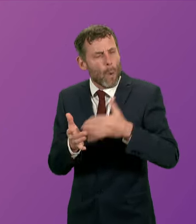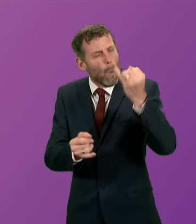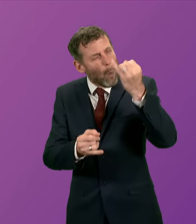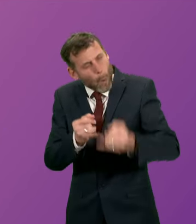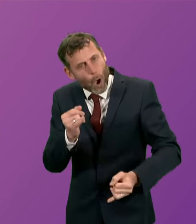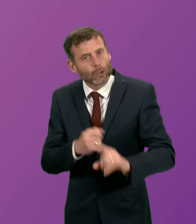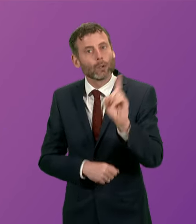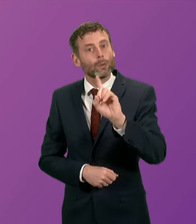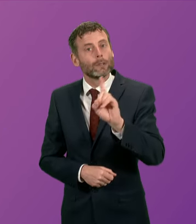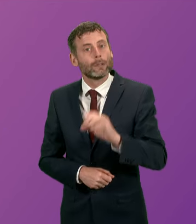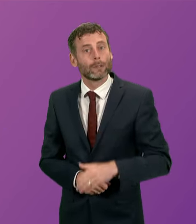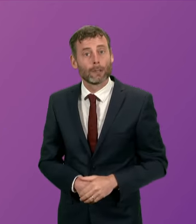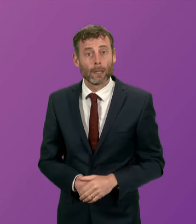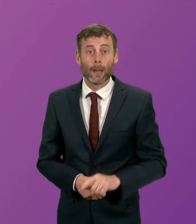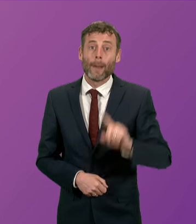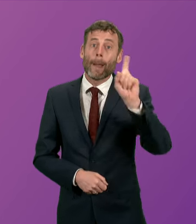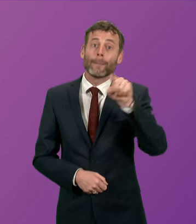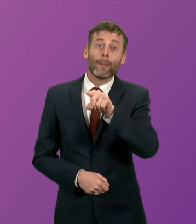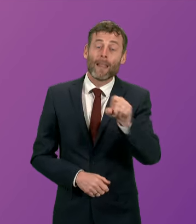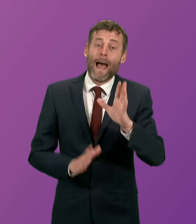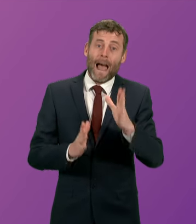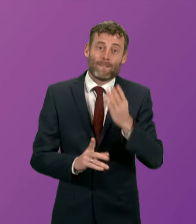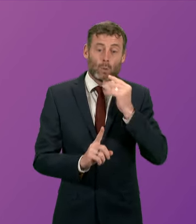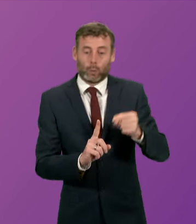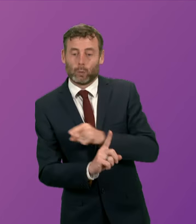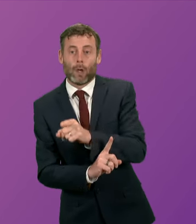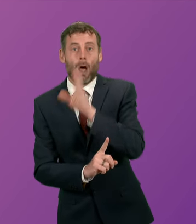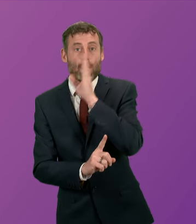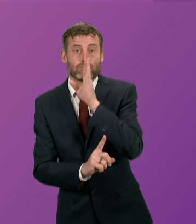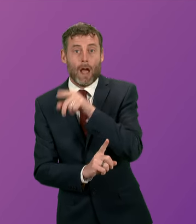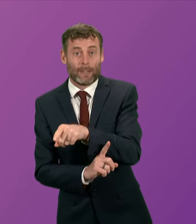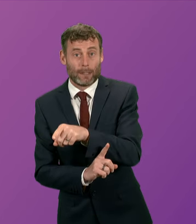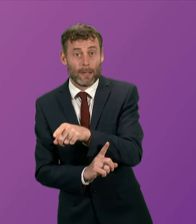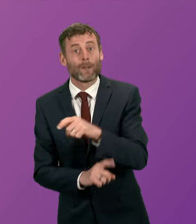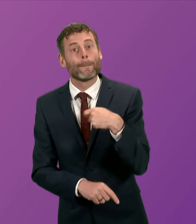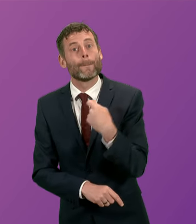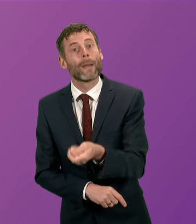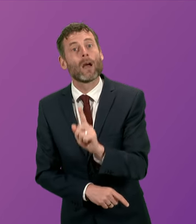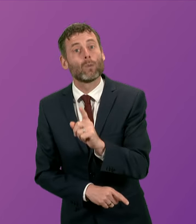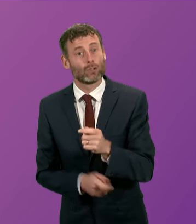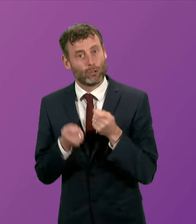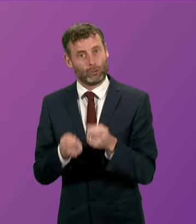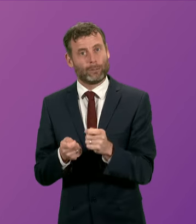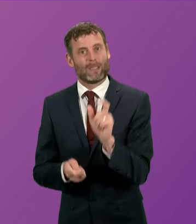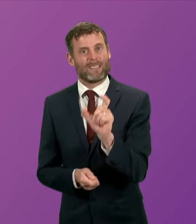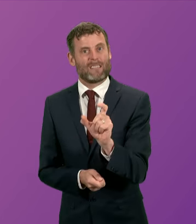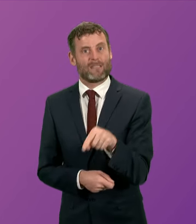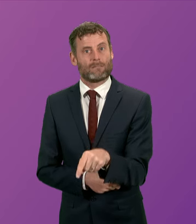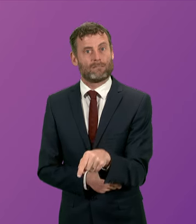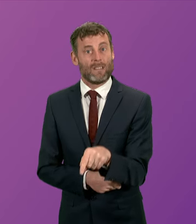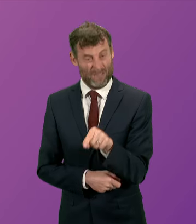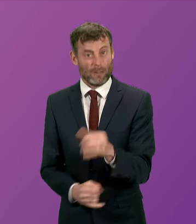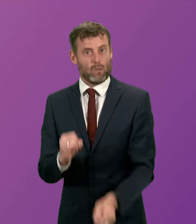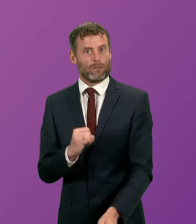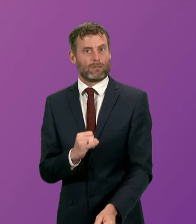there are people who are being forced to go private and pay for their cancer treatment in Scotland. So for all the heckles